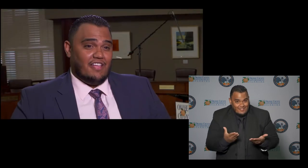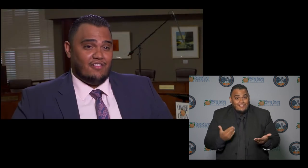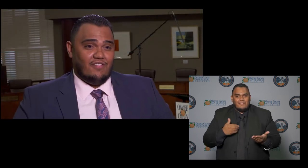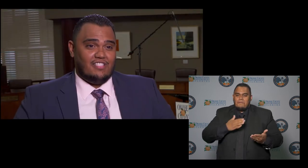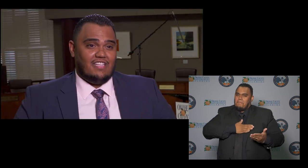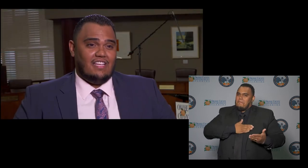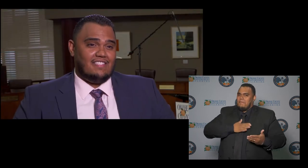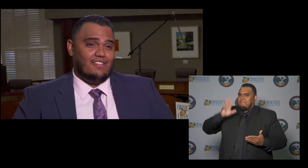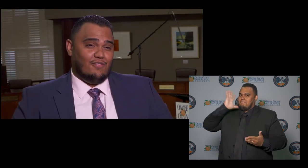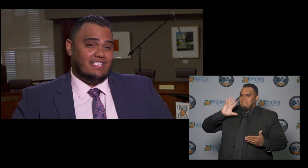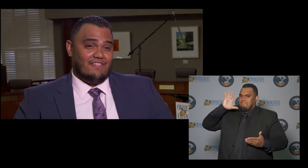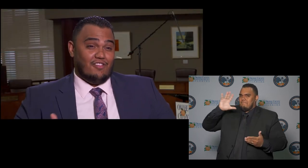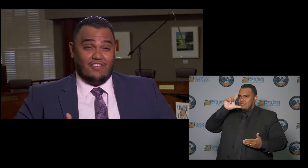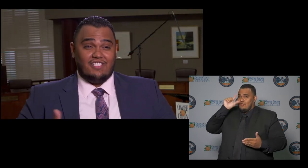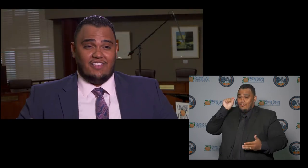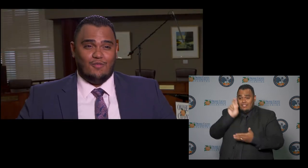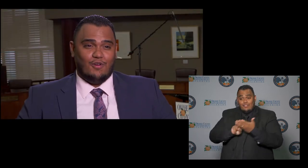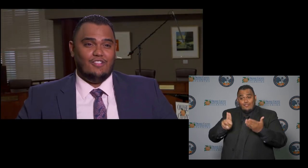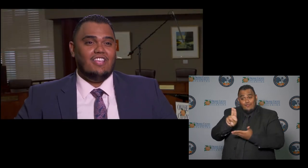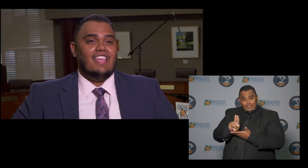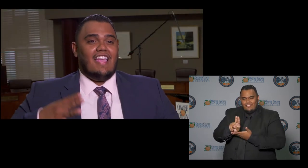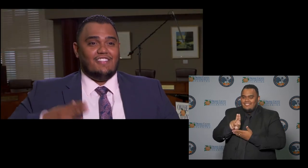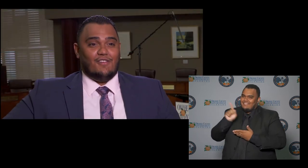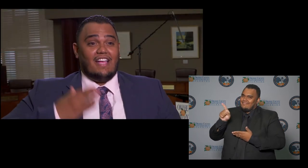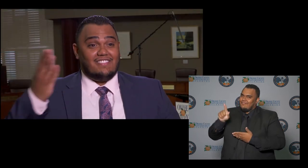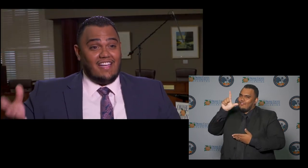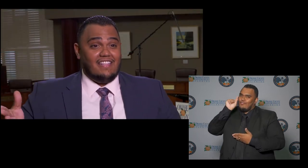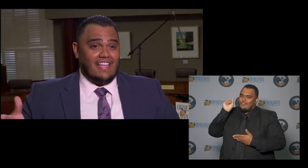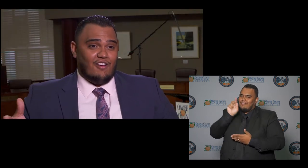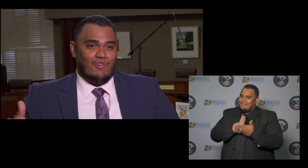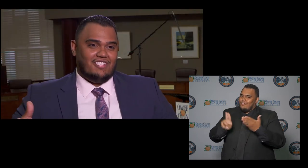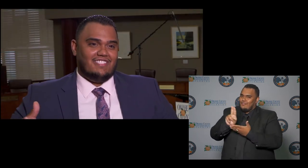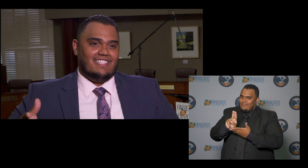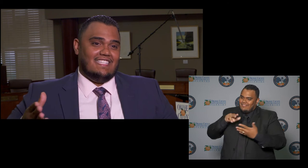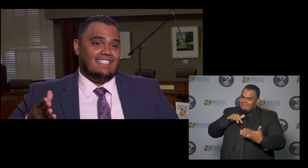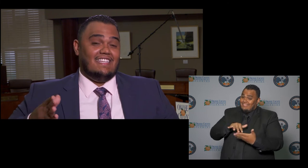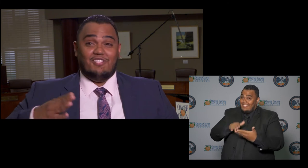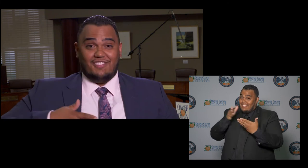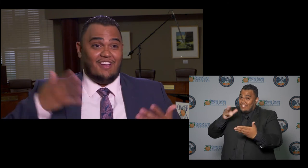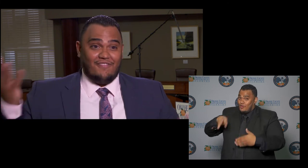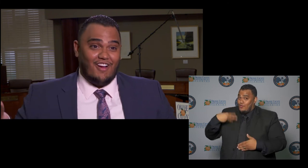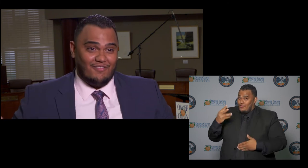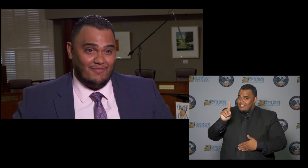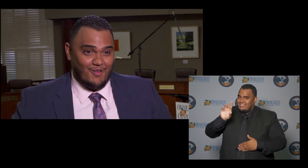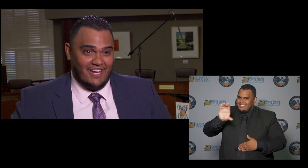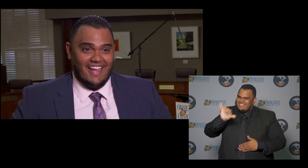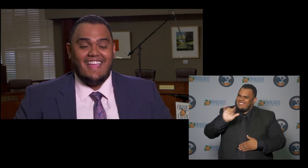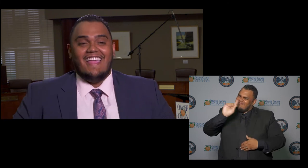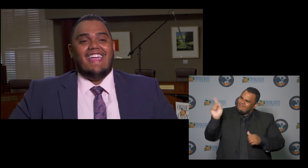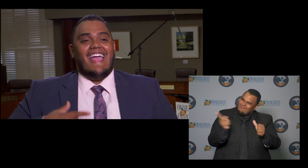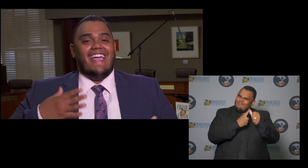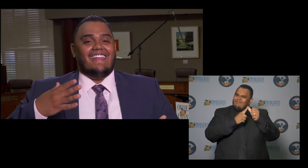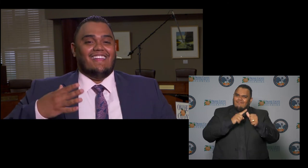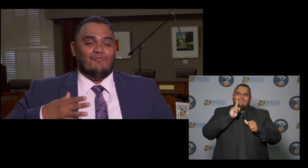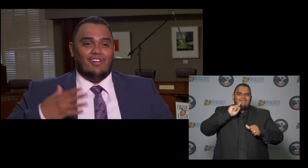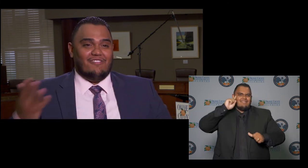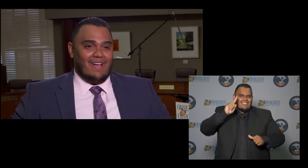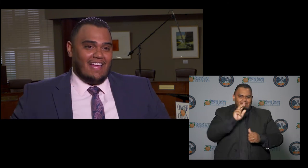University it's the only deaf university in the world and so I studied there in Washington DC which is very far from Florida and one of my